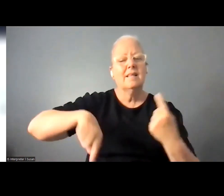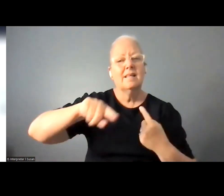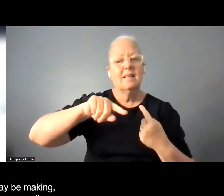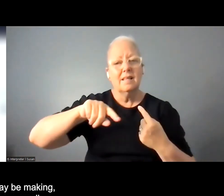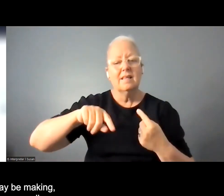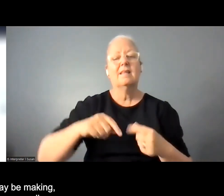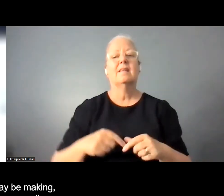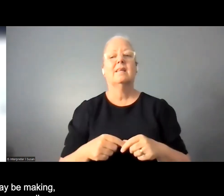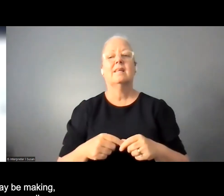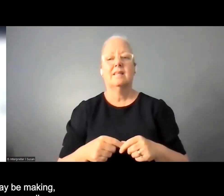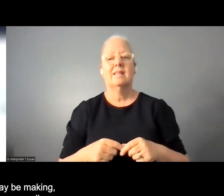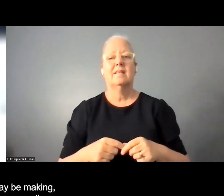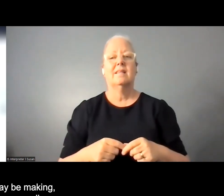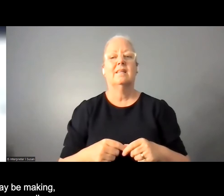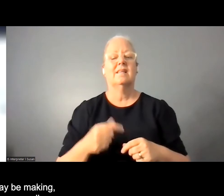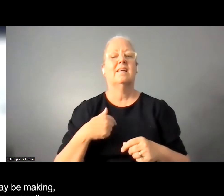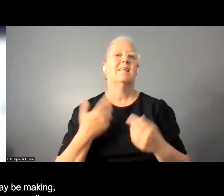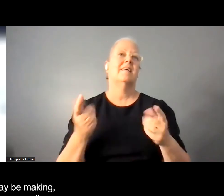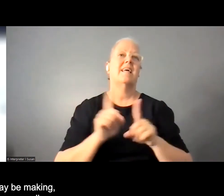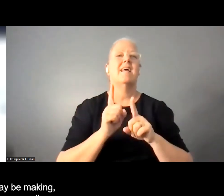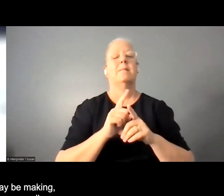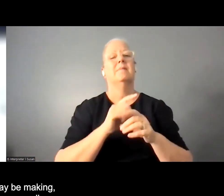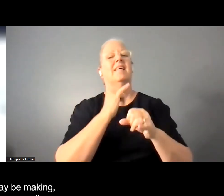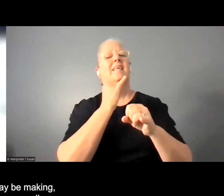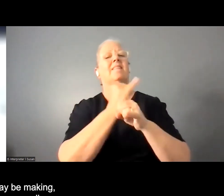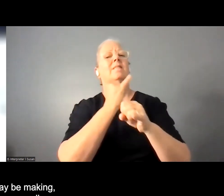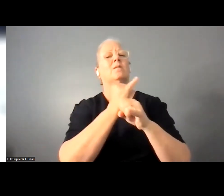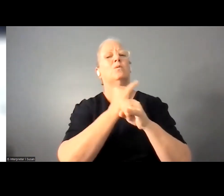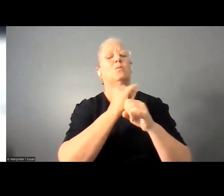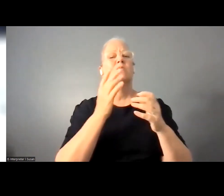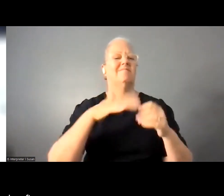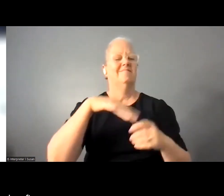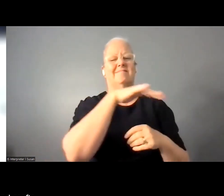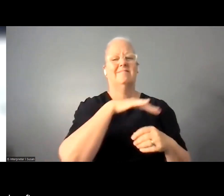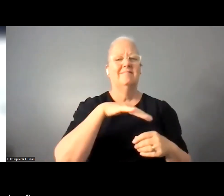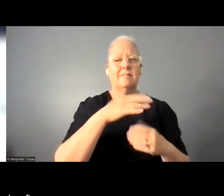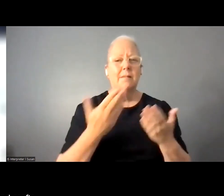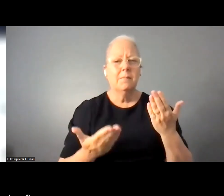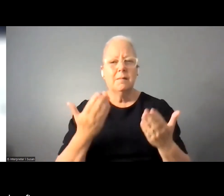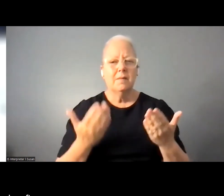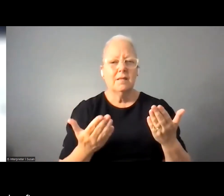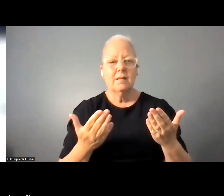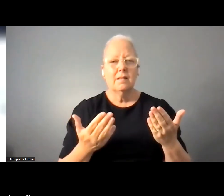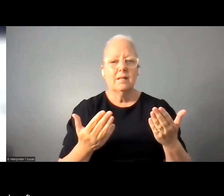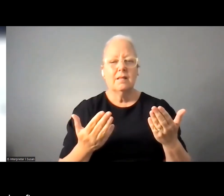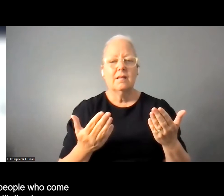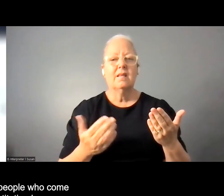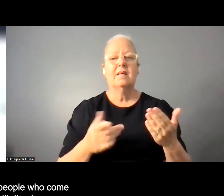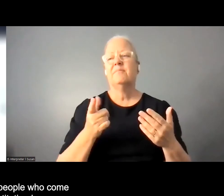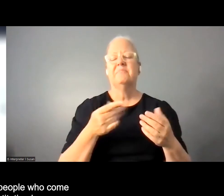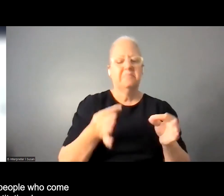settings yes we may be making you know small arts and crafts uh